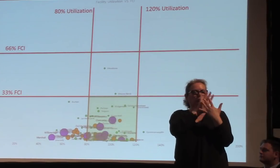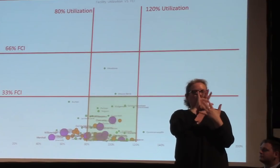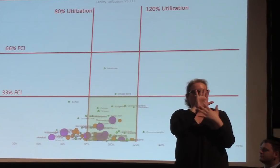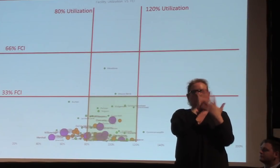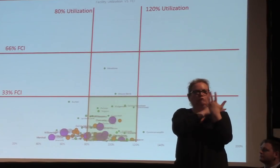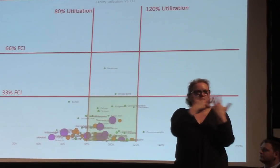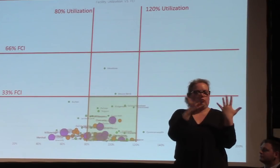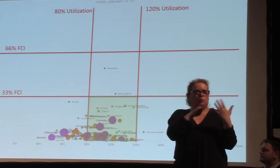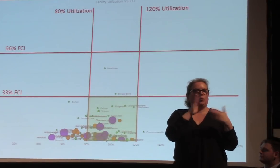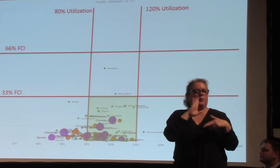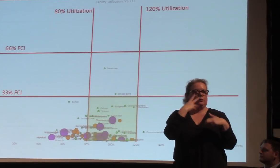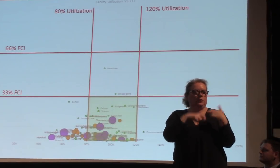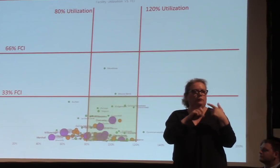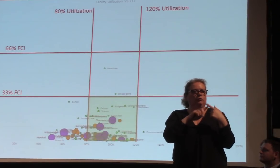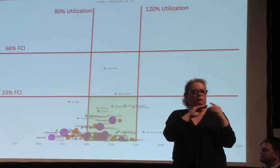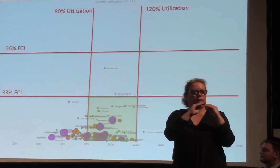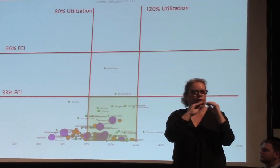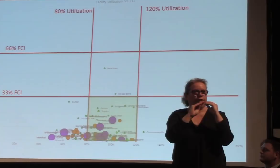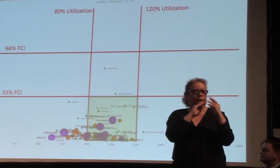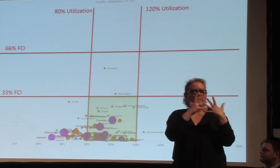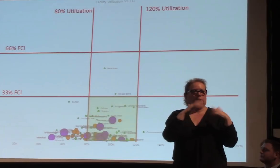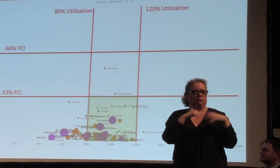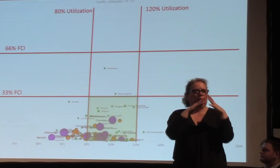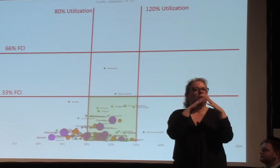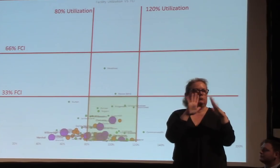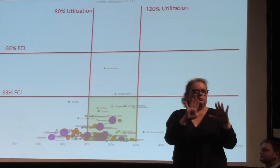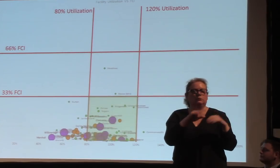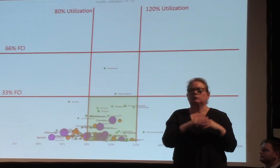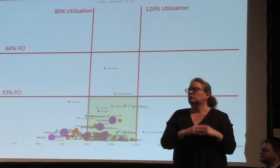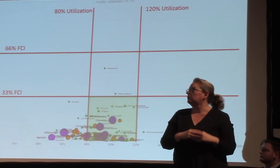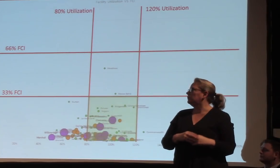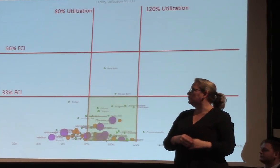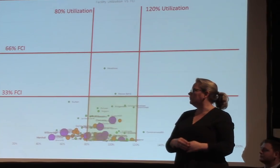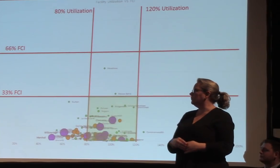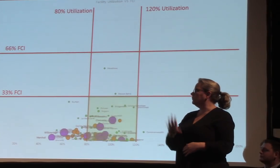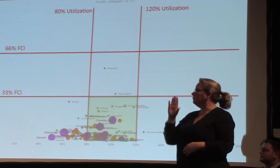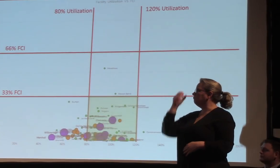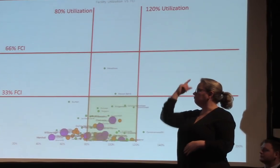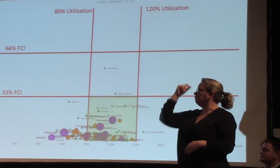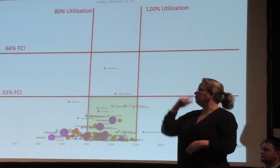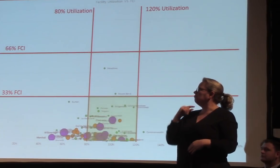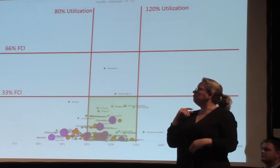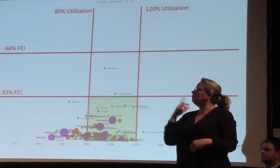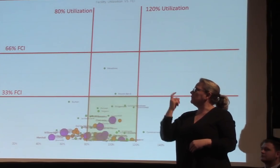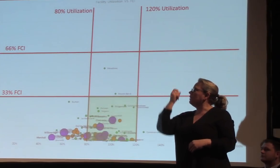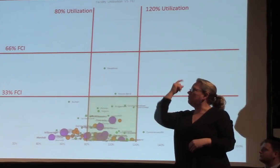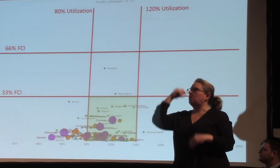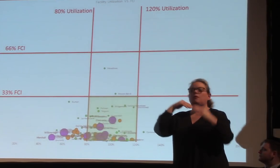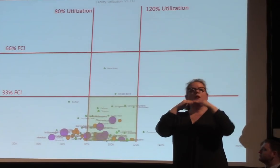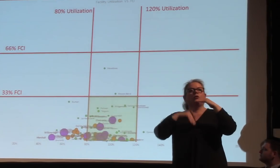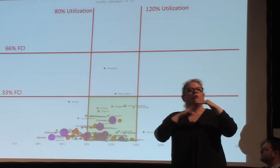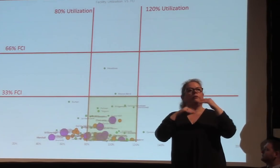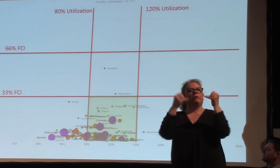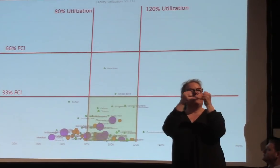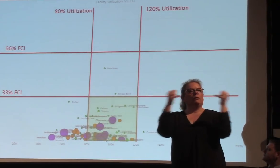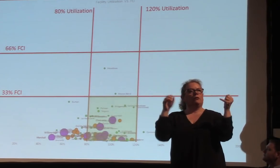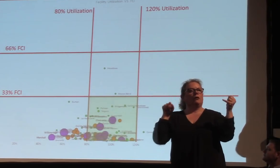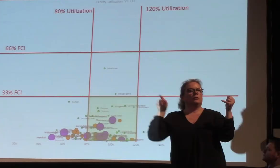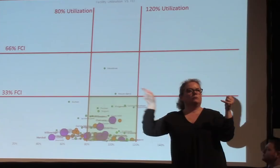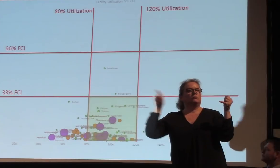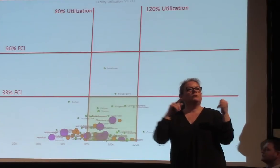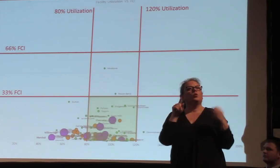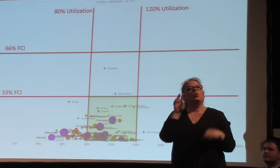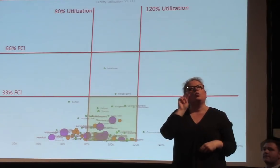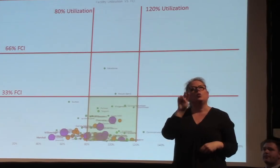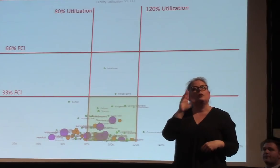threshold right here, and this is kind of that ballpark of below this line we're looking at life cycle needs, maybe some minor renovations